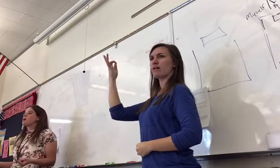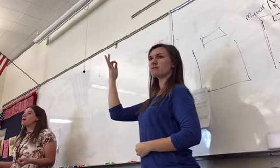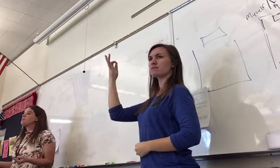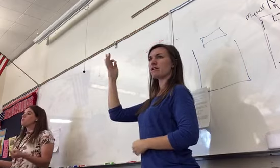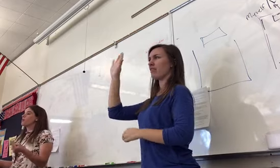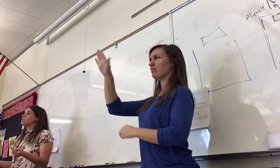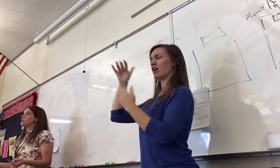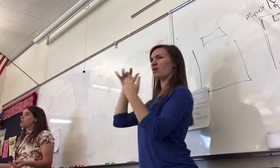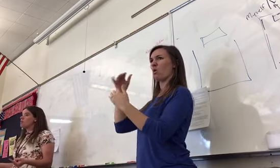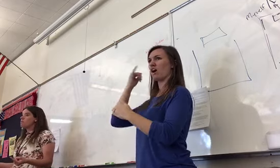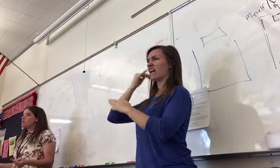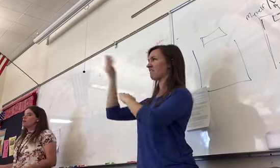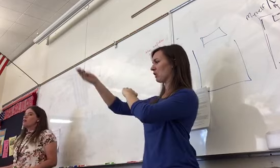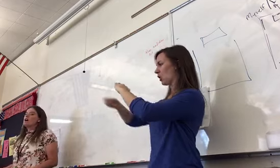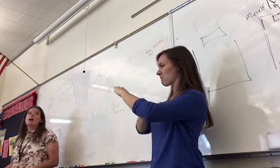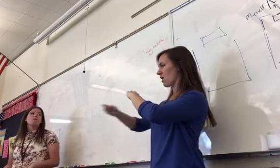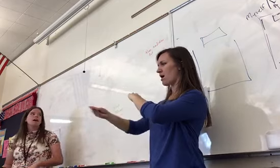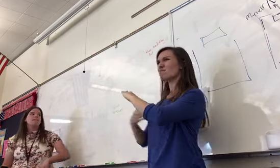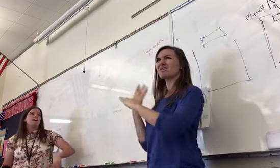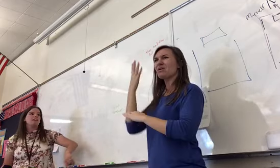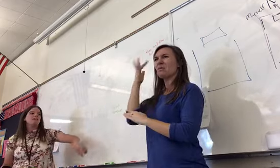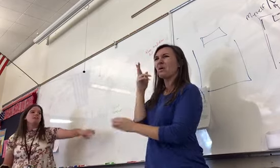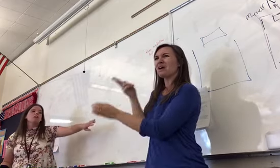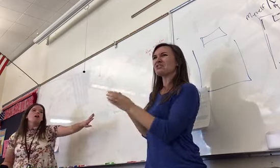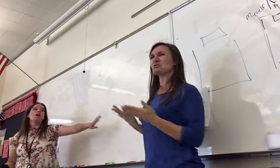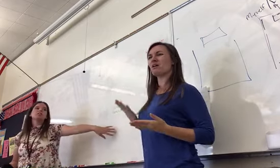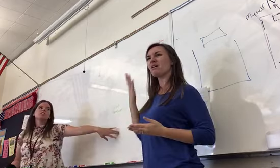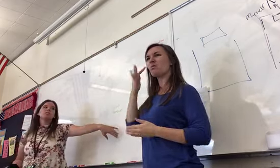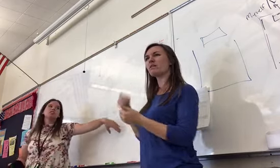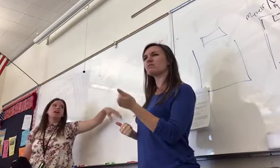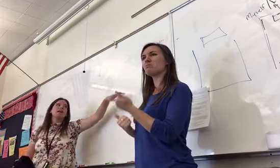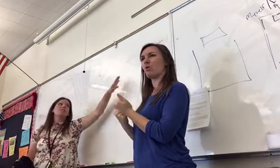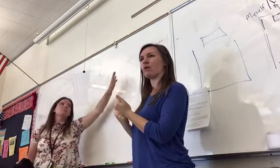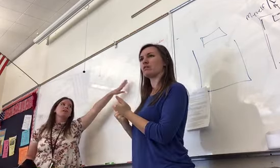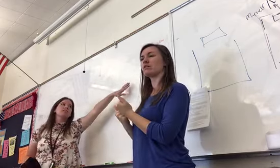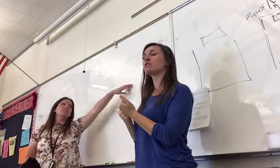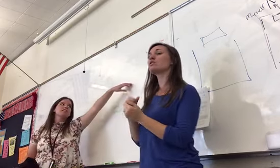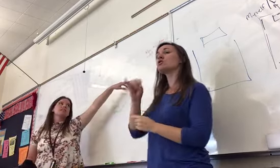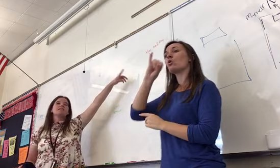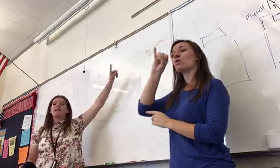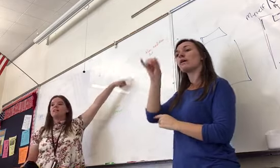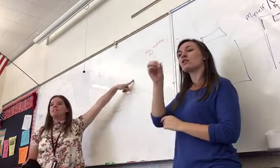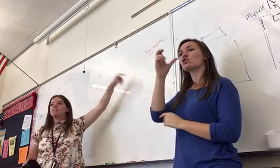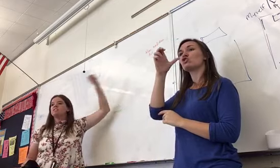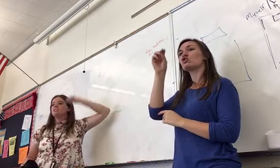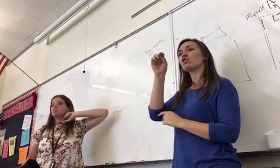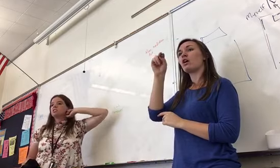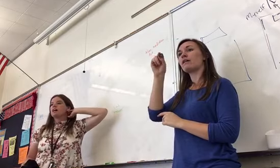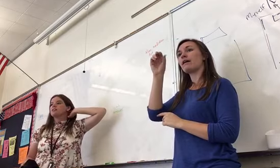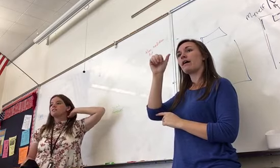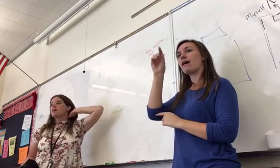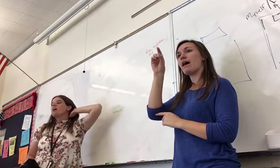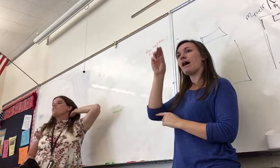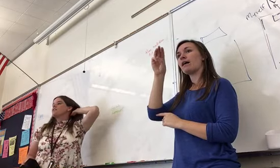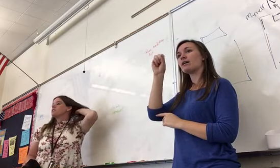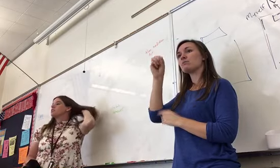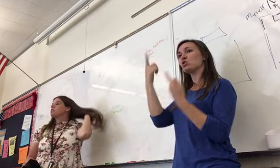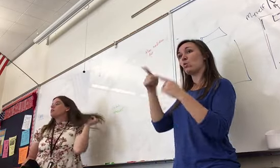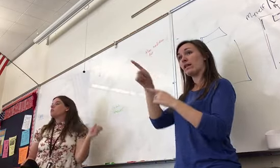bribed, then why would we go? So, and then also in John Adams' presidency is the Alien and Sedition Acts. This is going to be